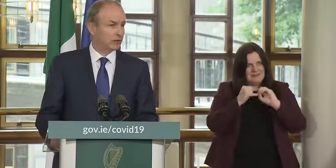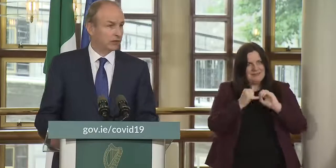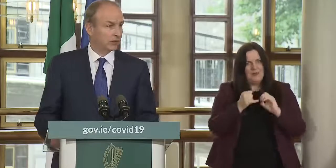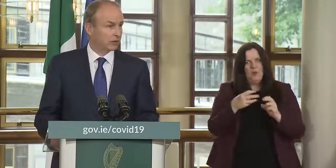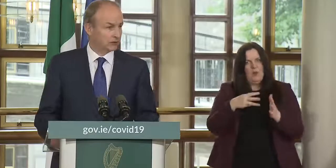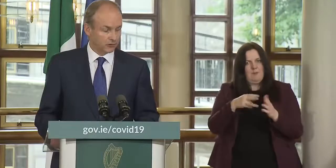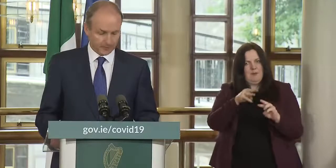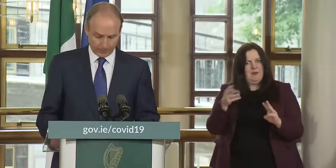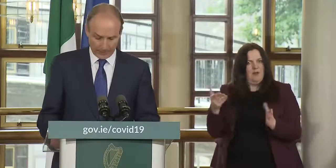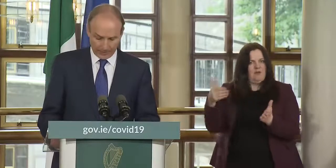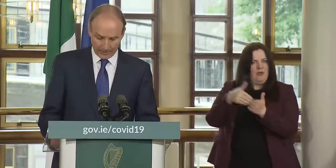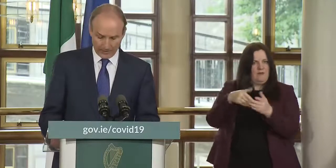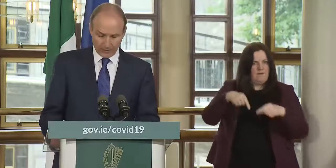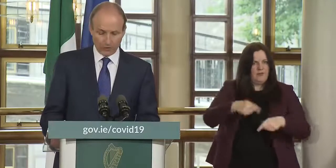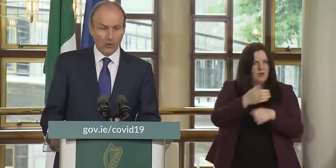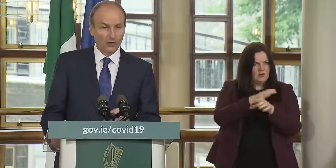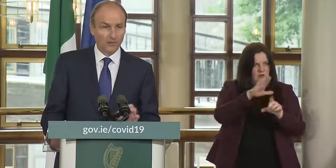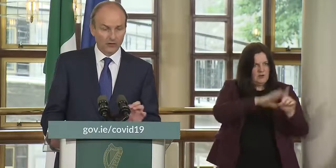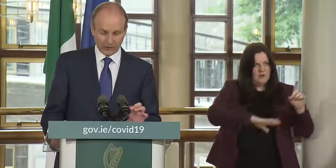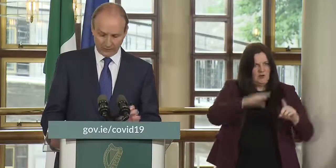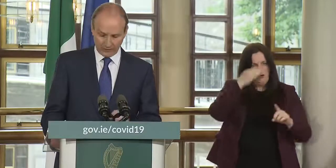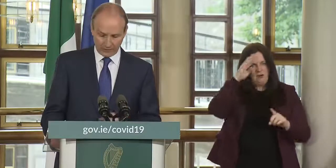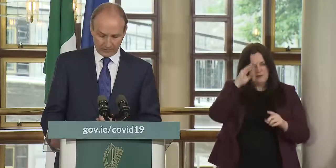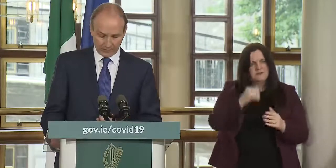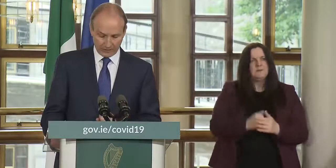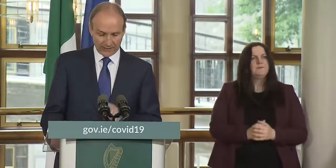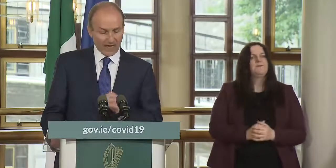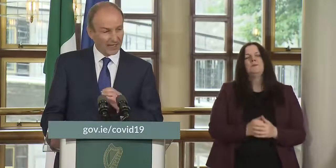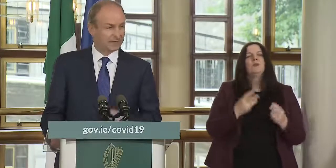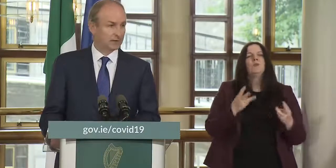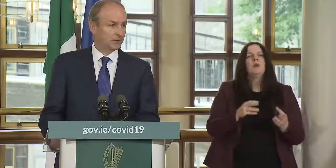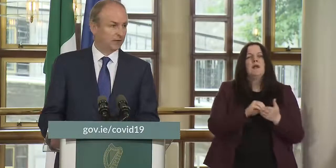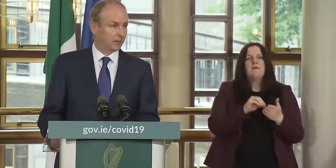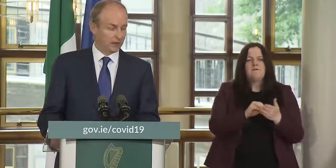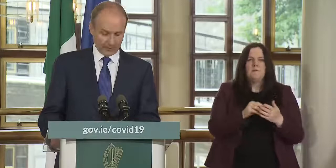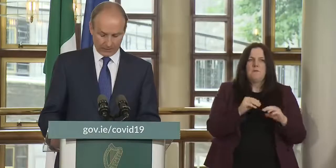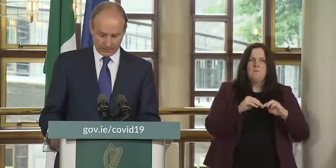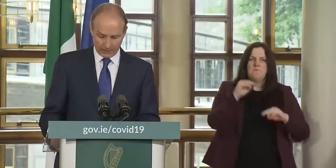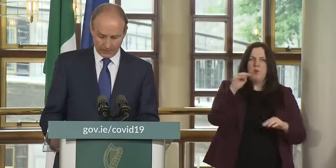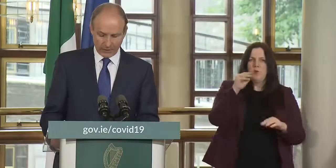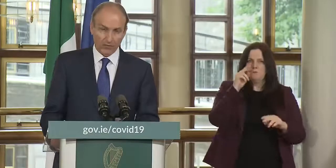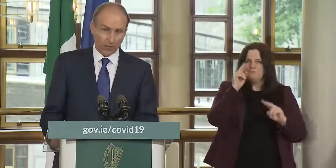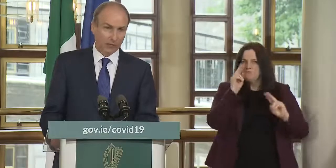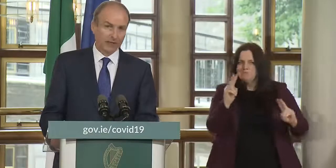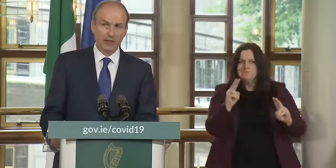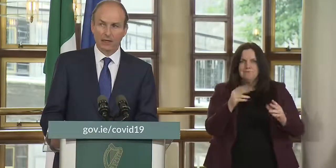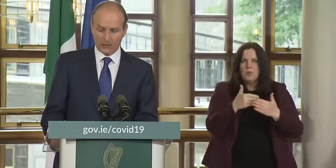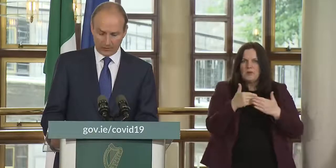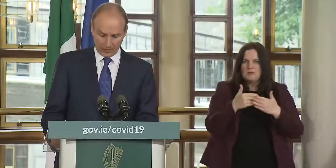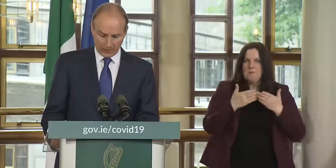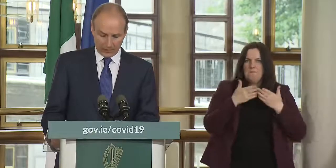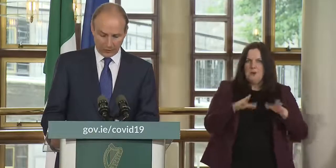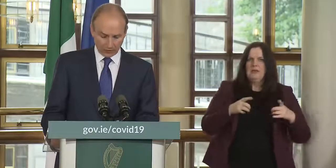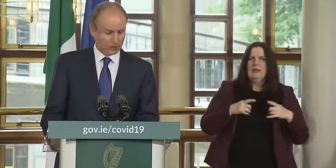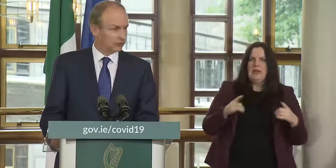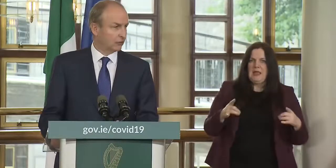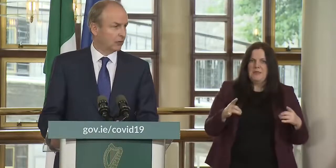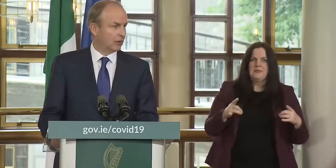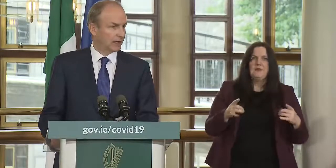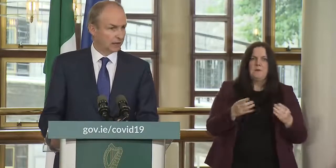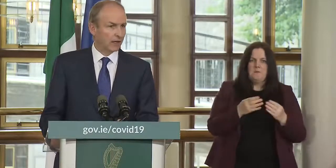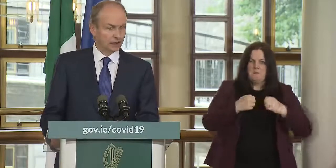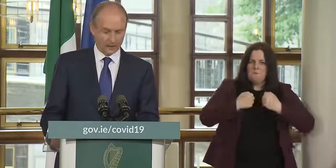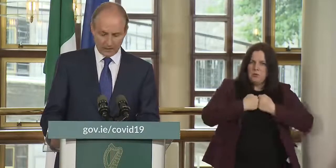points of entry into the country there will also be significantly heightened visibility of public health border